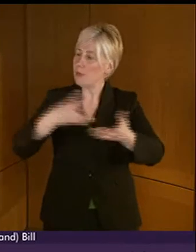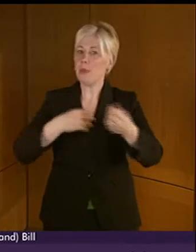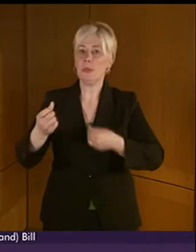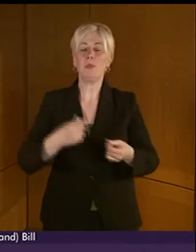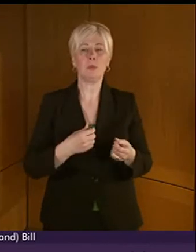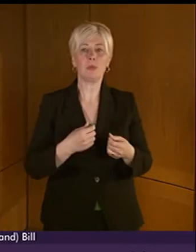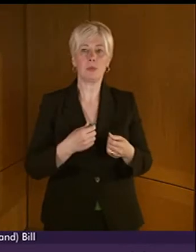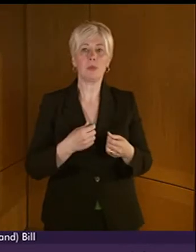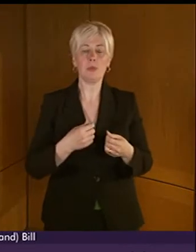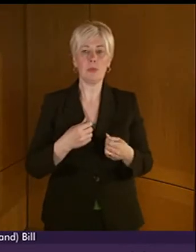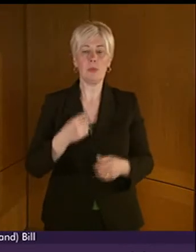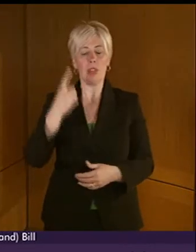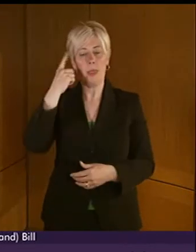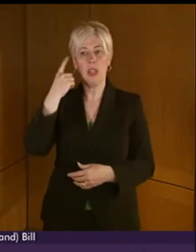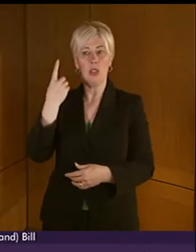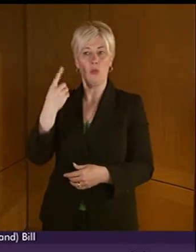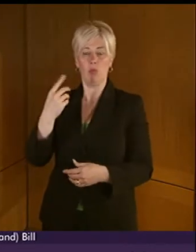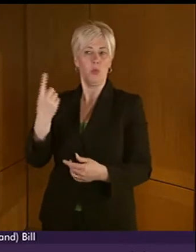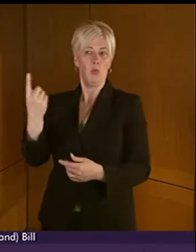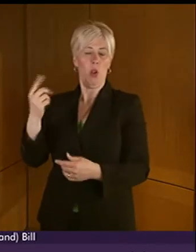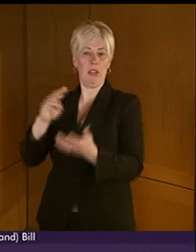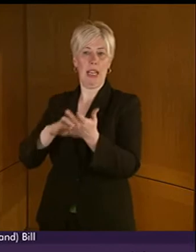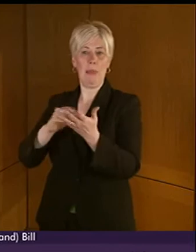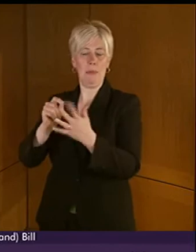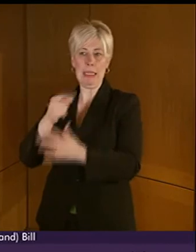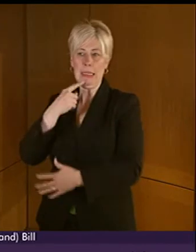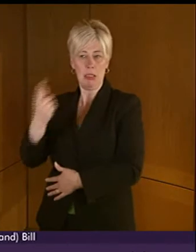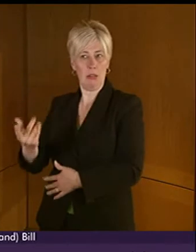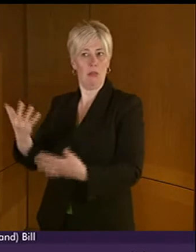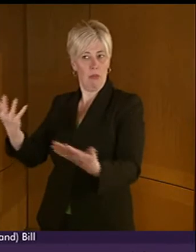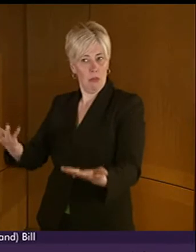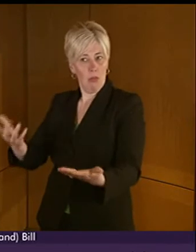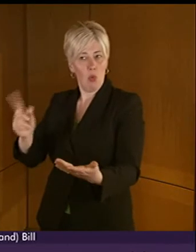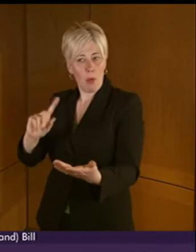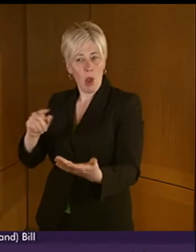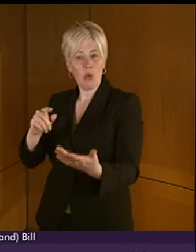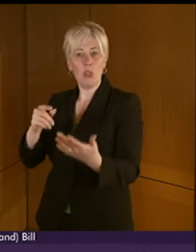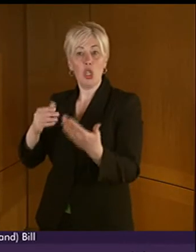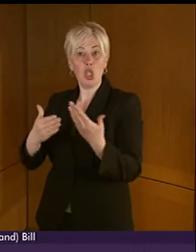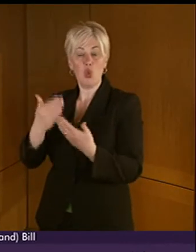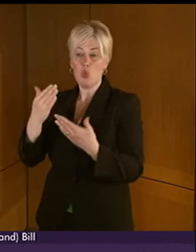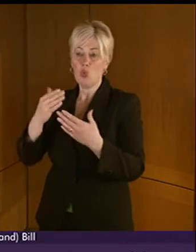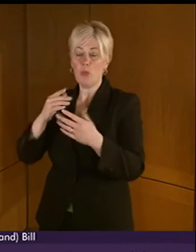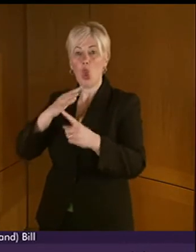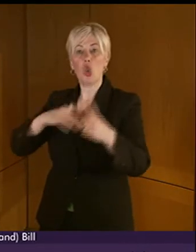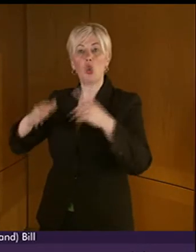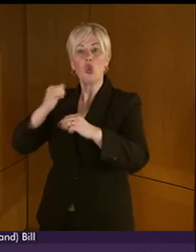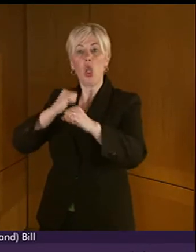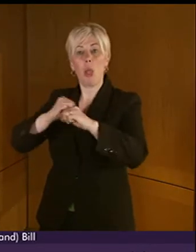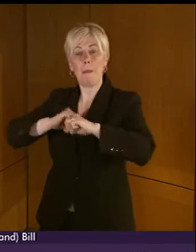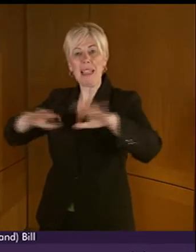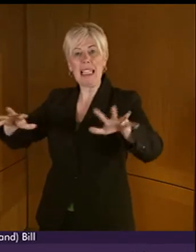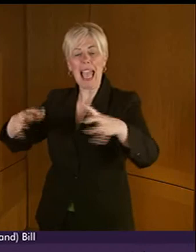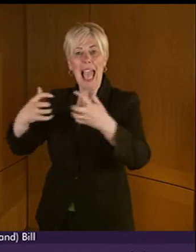constituent kind of demonstrated that the use that could be made of new social media to communicate